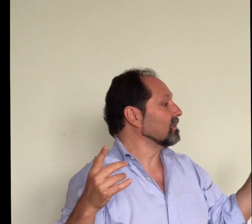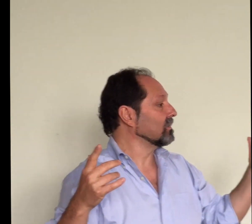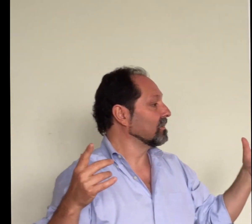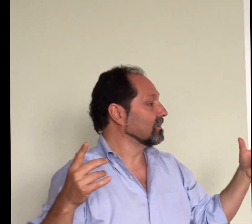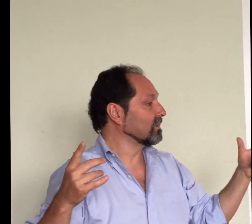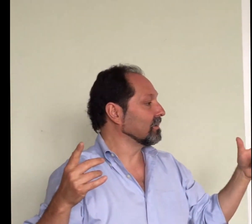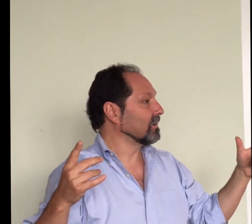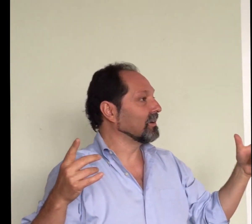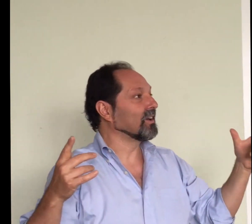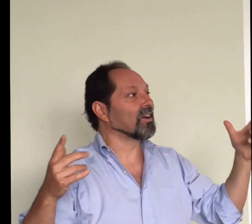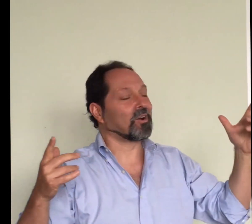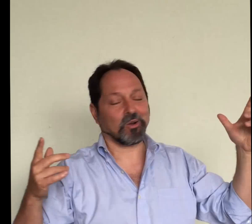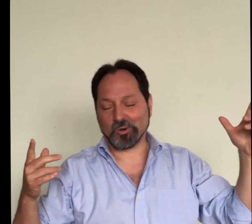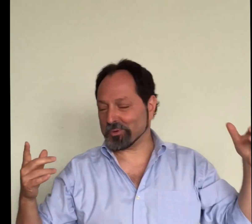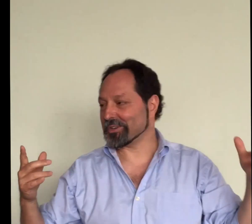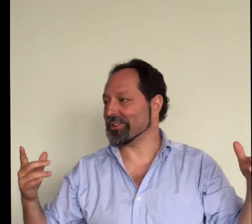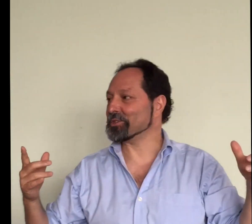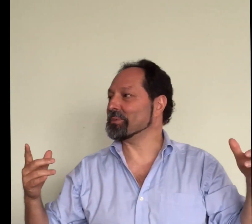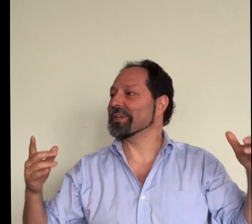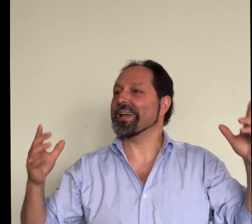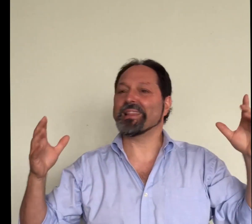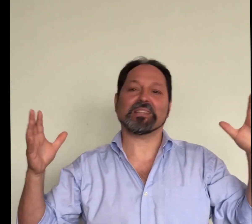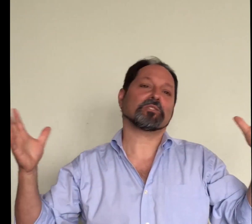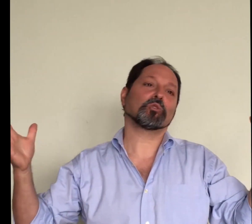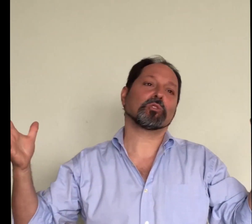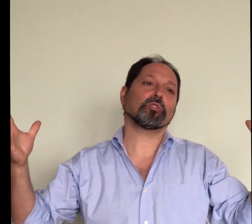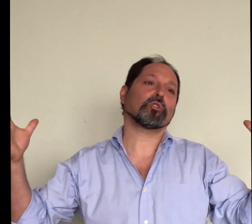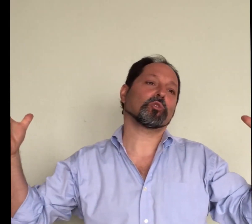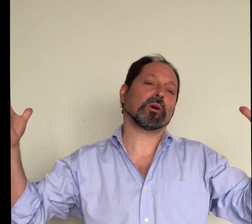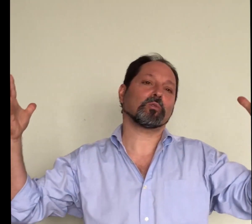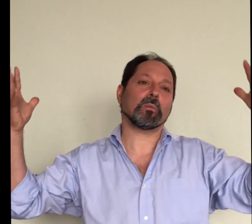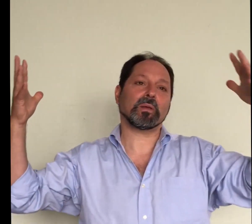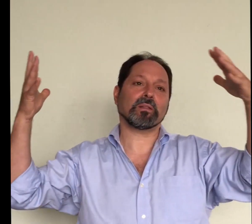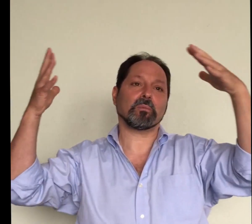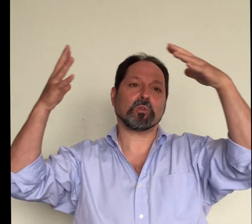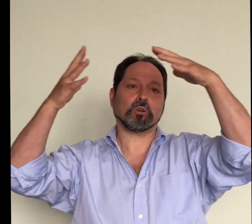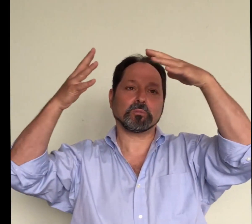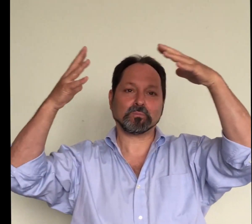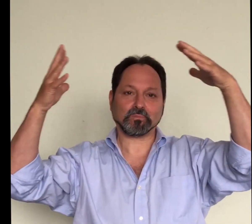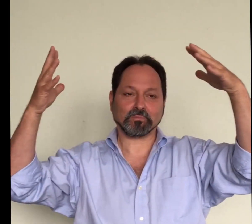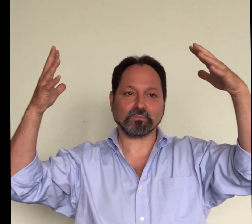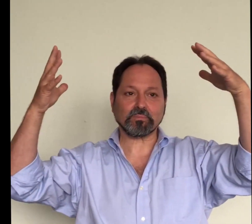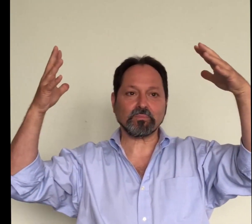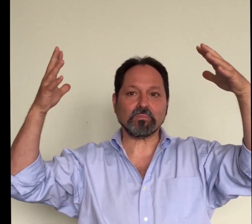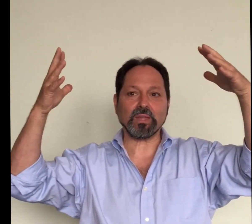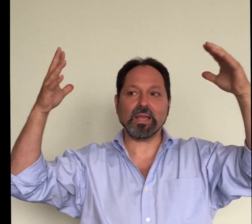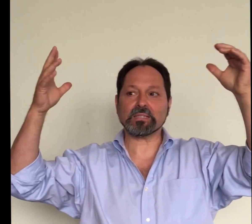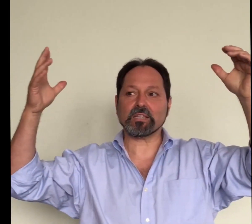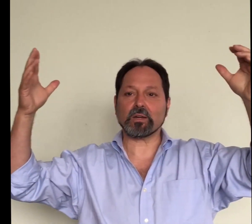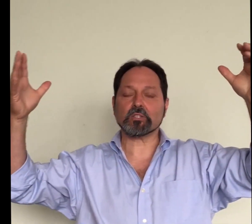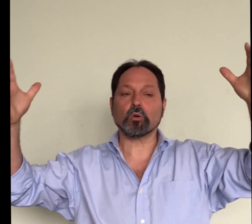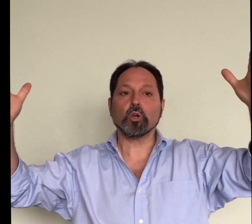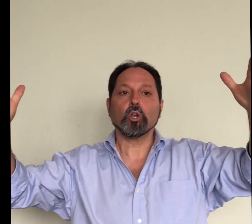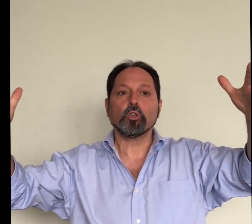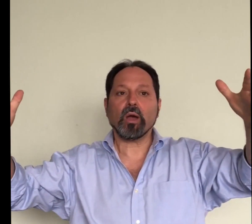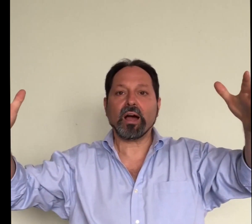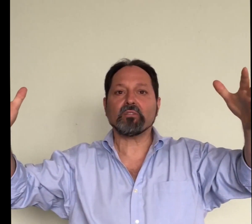corpus callosum and that's usually the third one to appear etc so you have